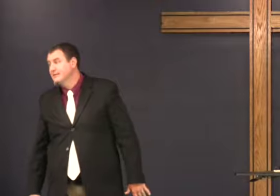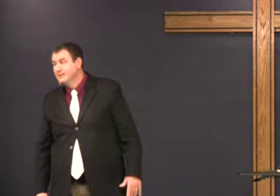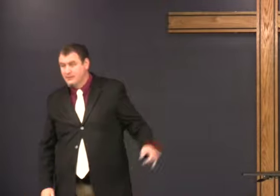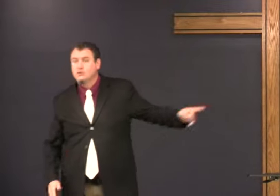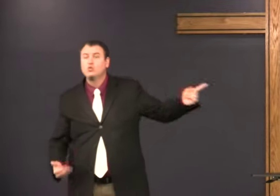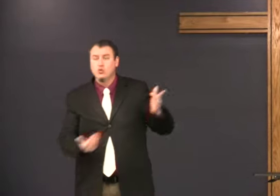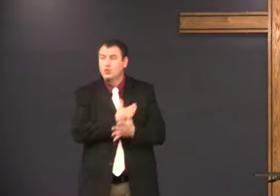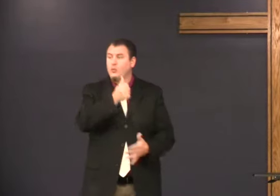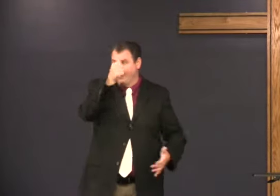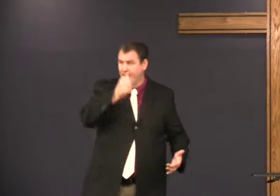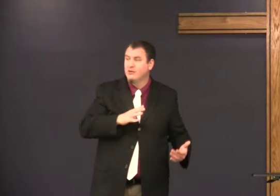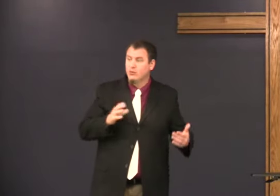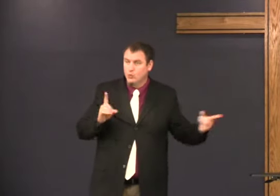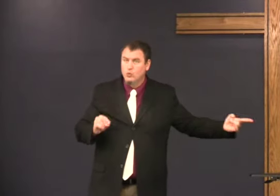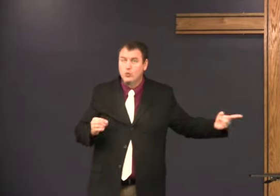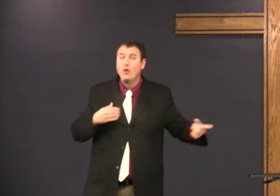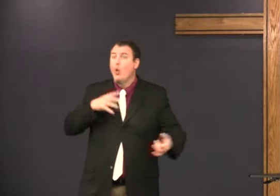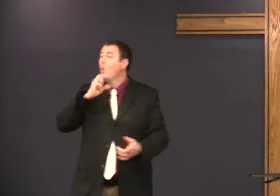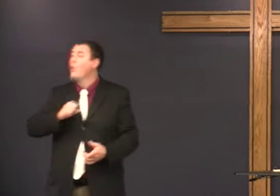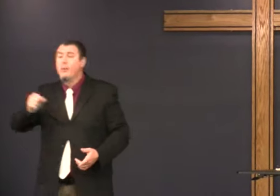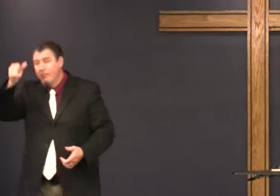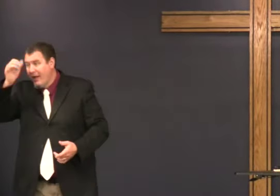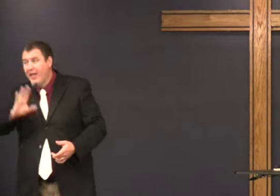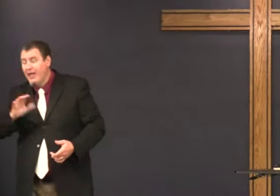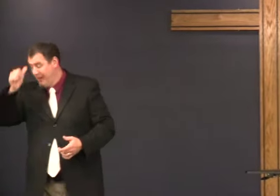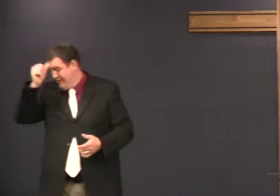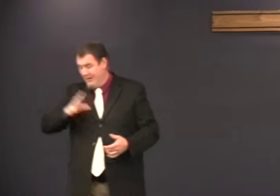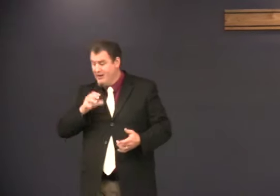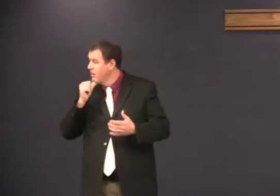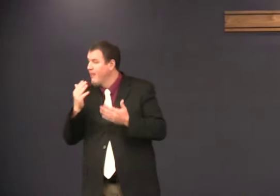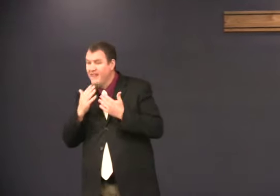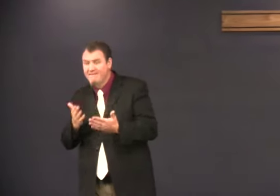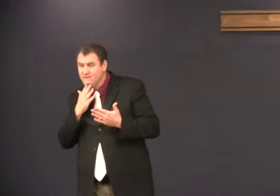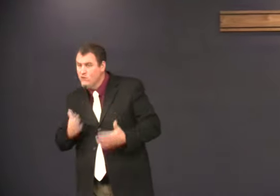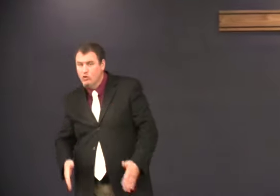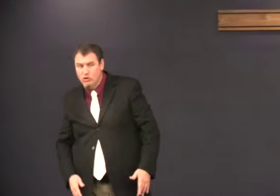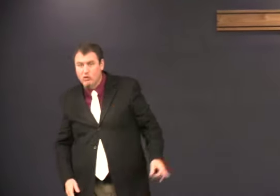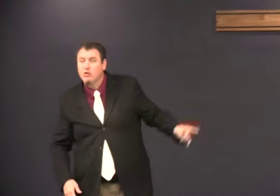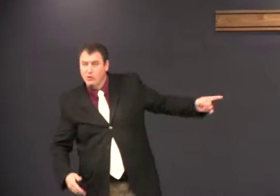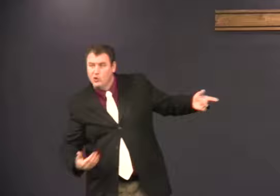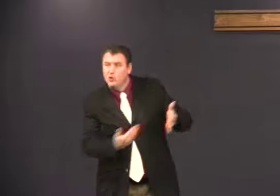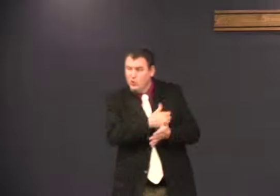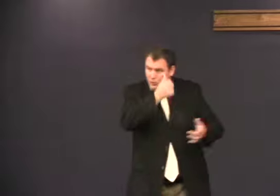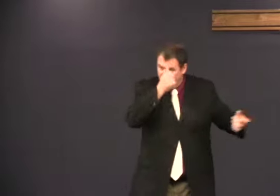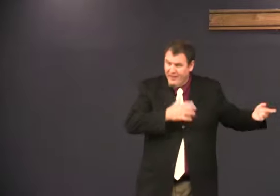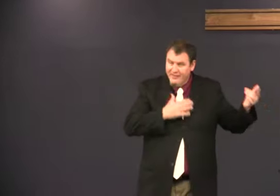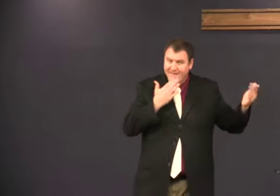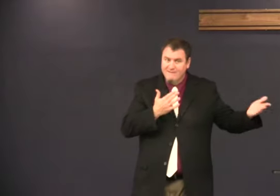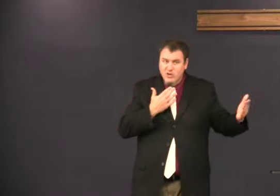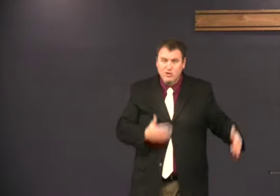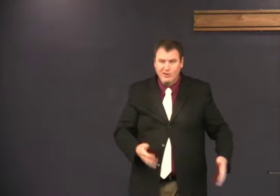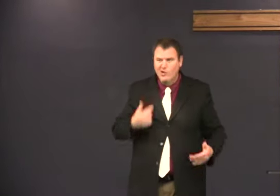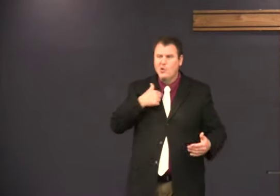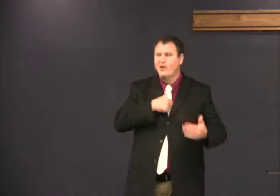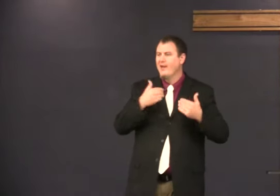peace the new man has peace the old man isn't thankful the new man is thankful